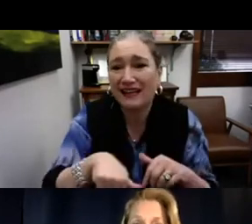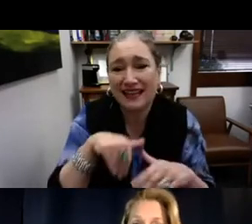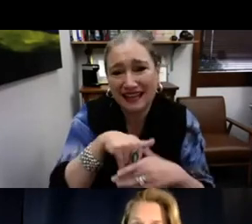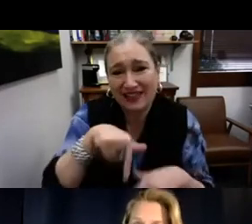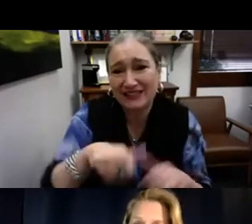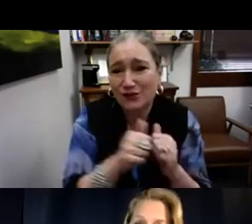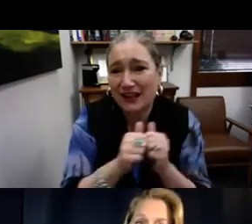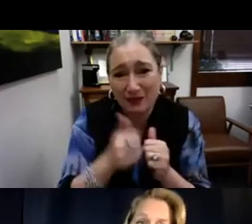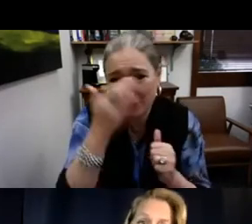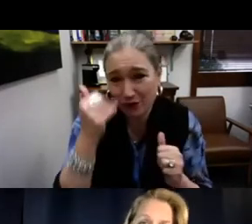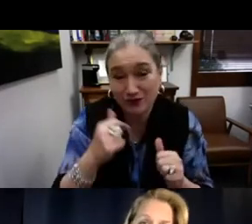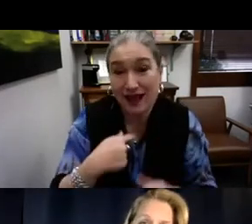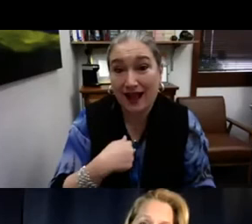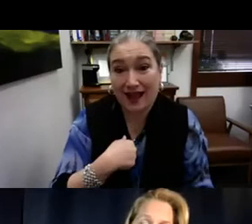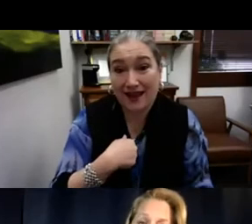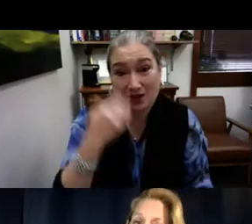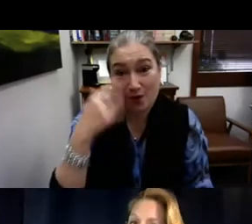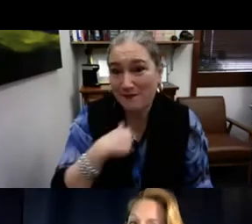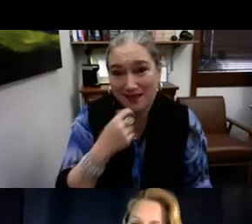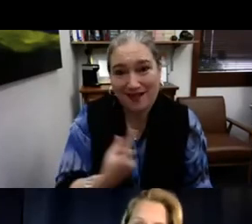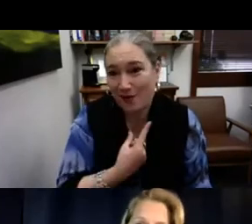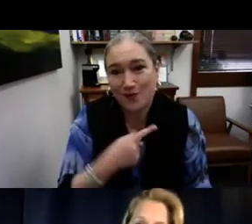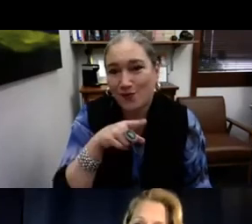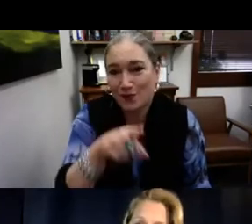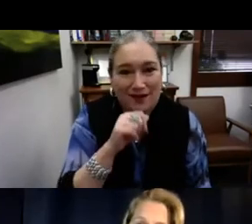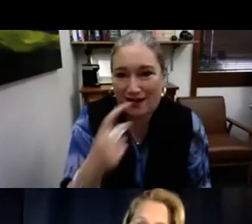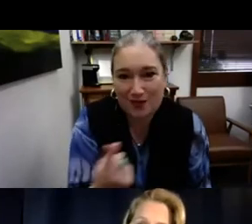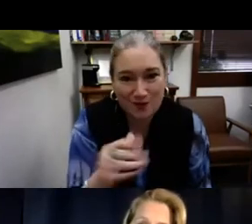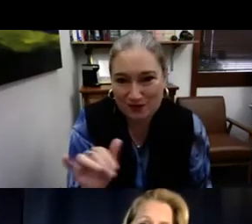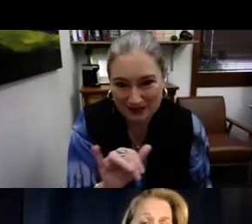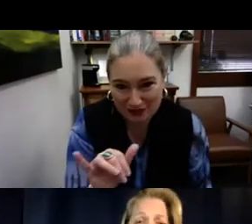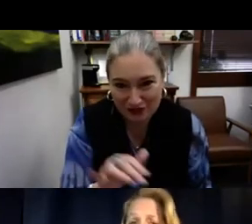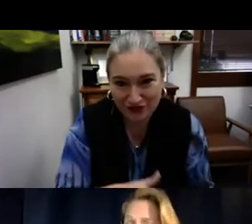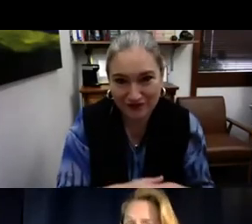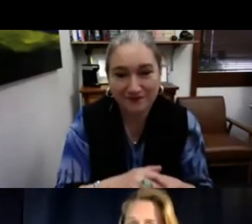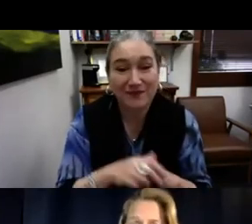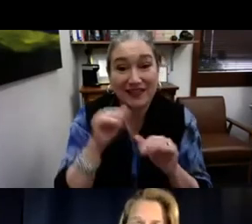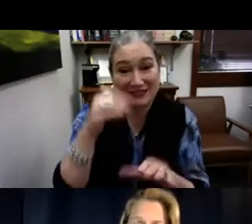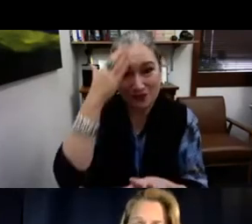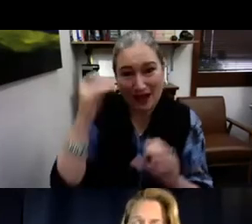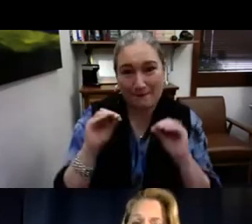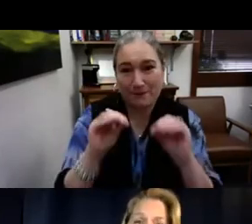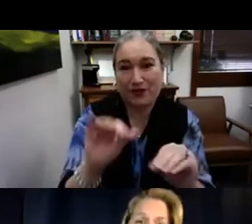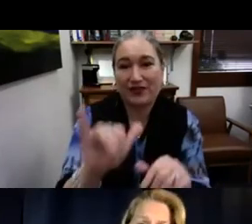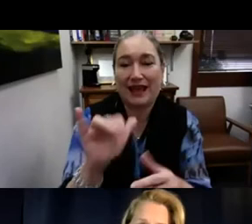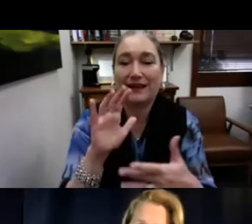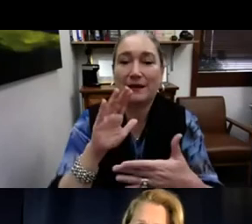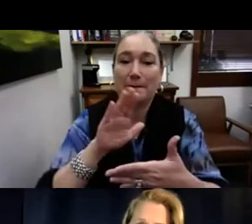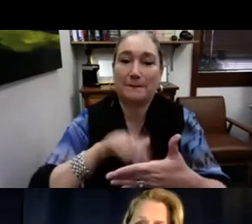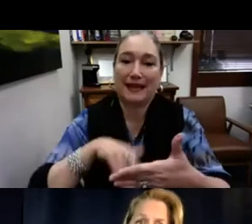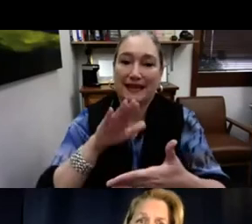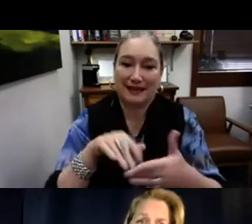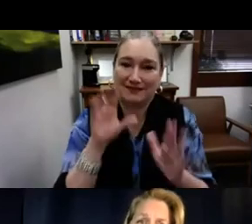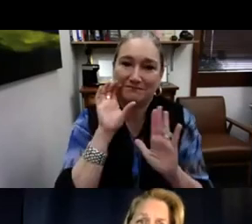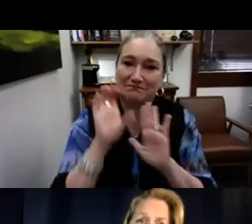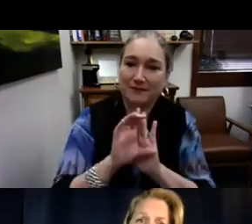areas of trigger, I do want to talk about that. We are all in this together. I know that I am not alone. You're not alone.